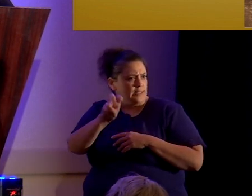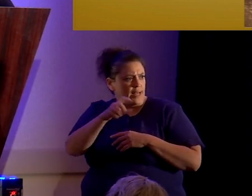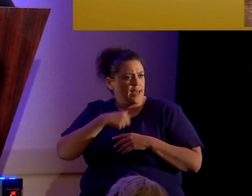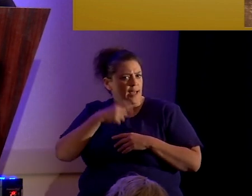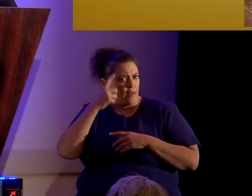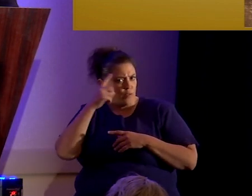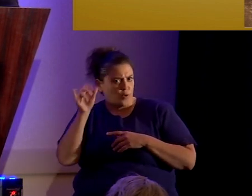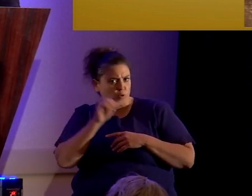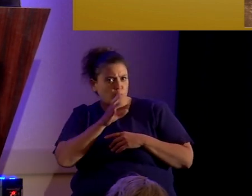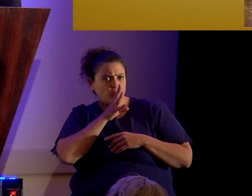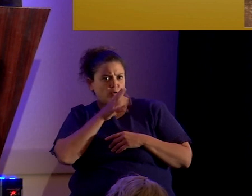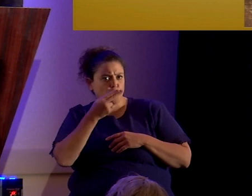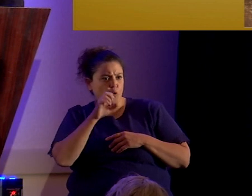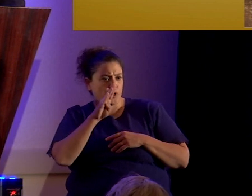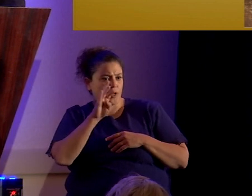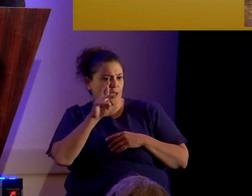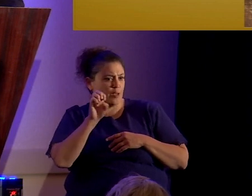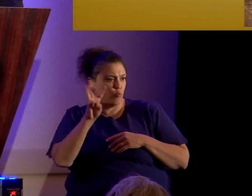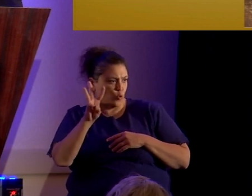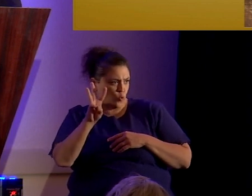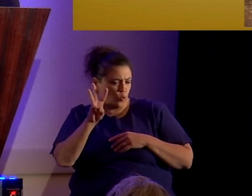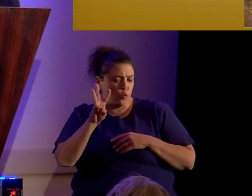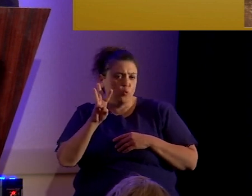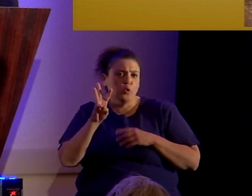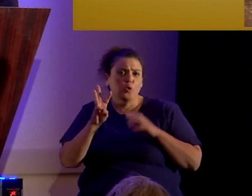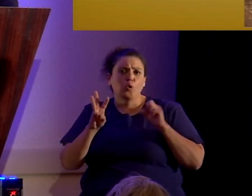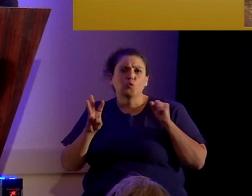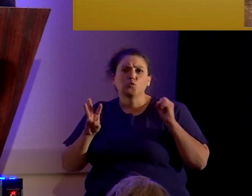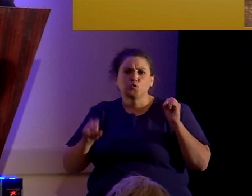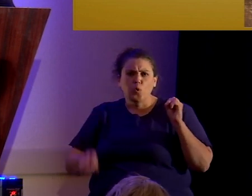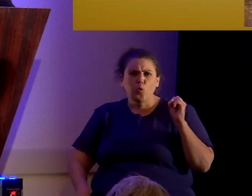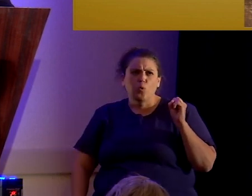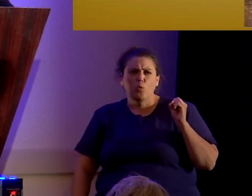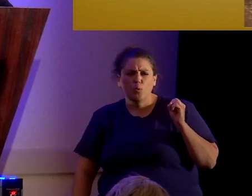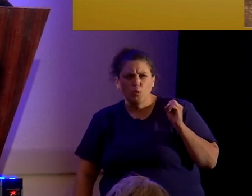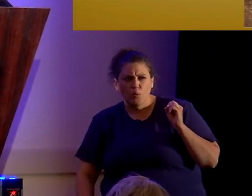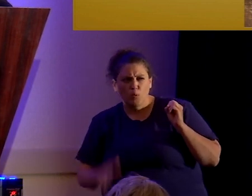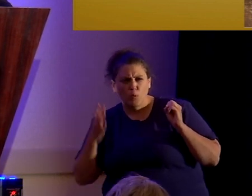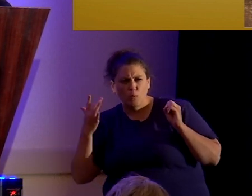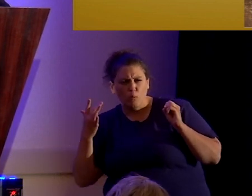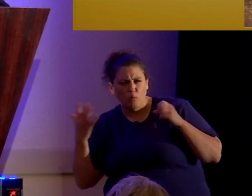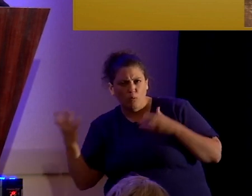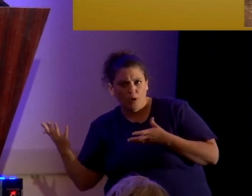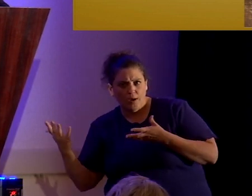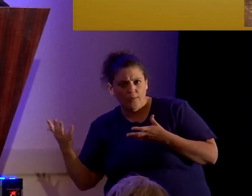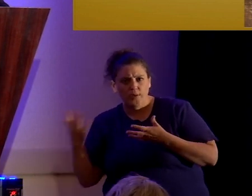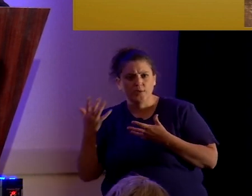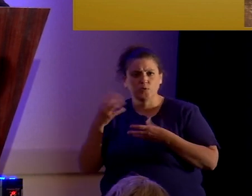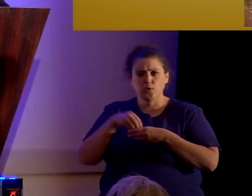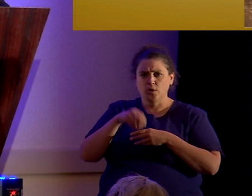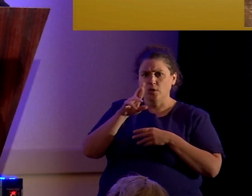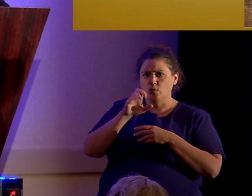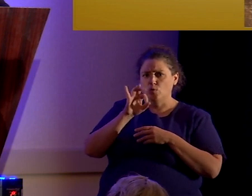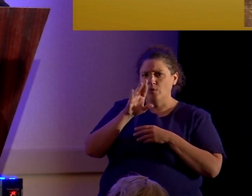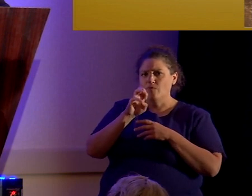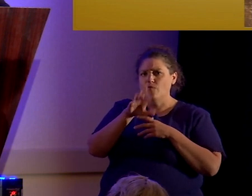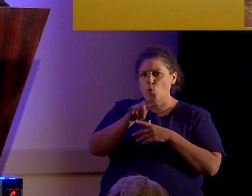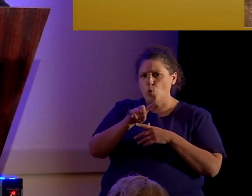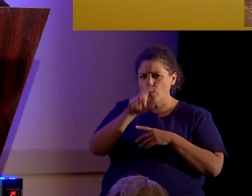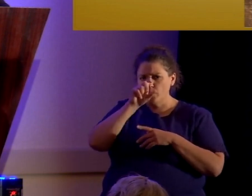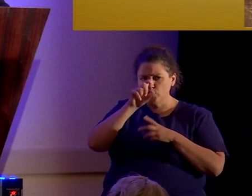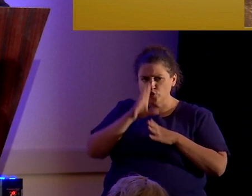have been speaking Hebrew. So, um, why, why these were in reformed Egyptian? Well,